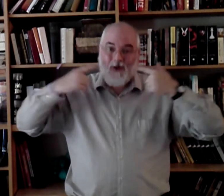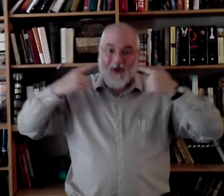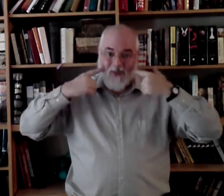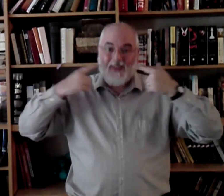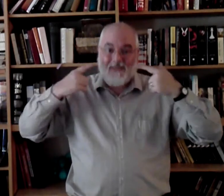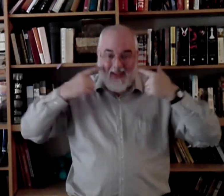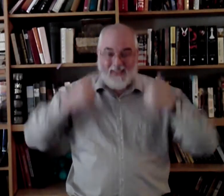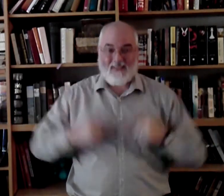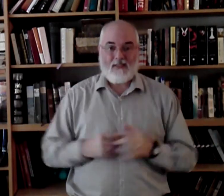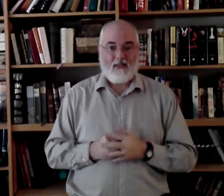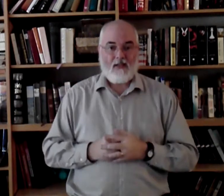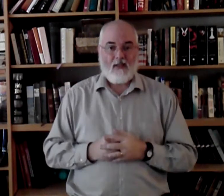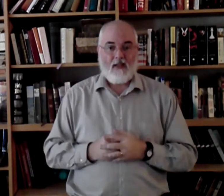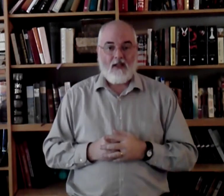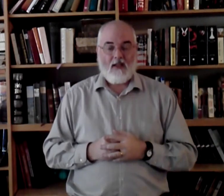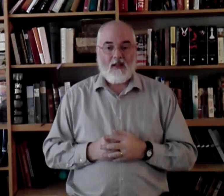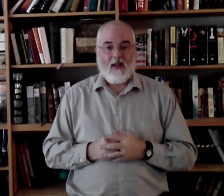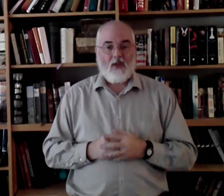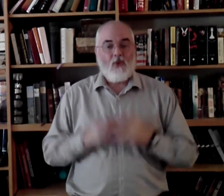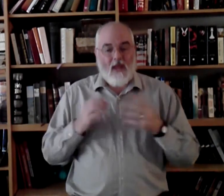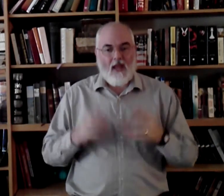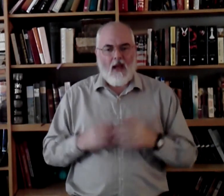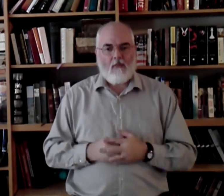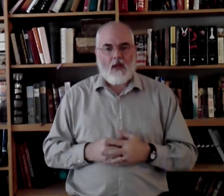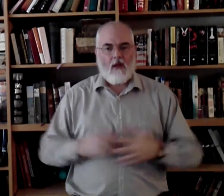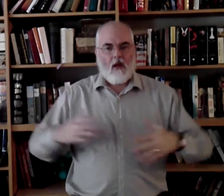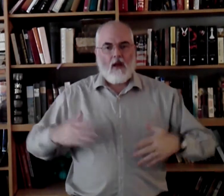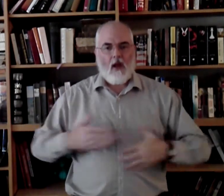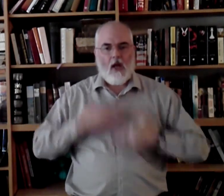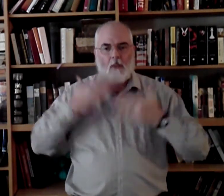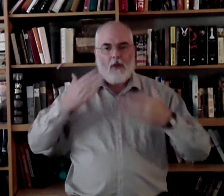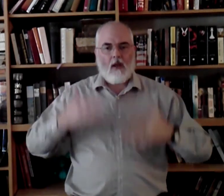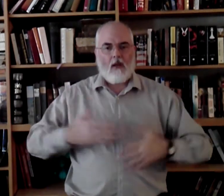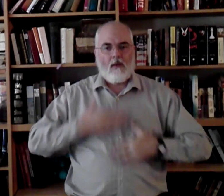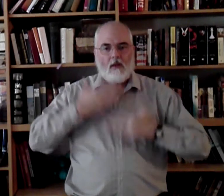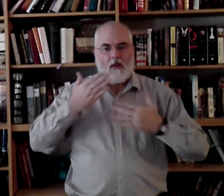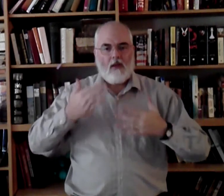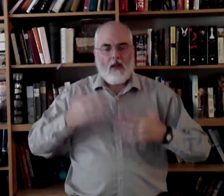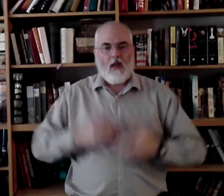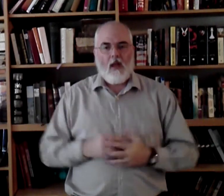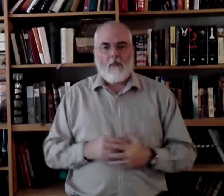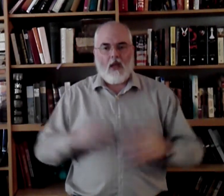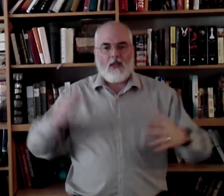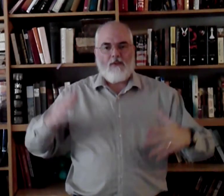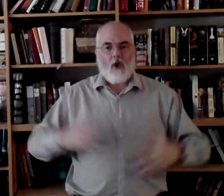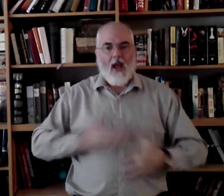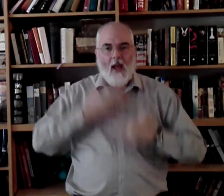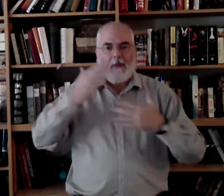on the face. You cannot be happy. Because if you're happy,